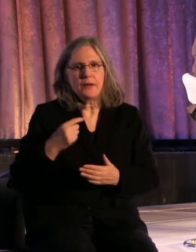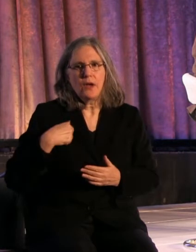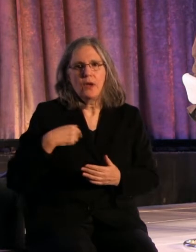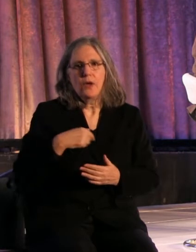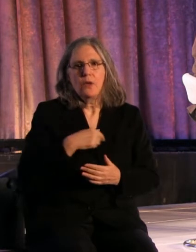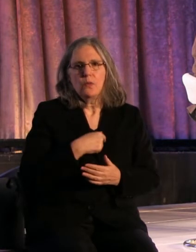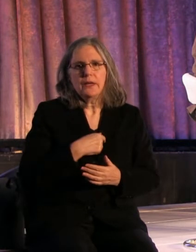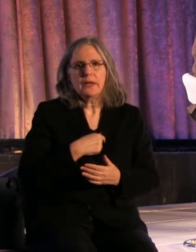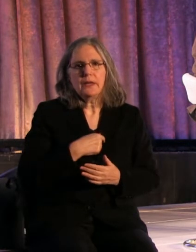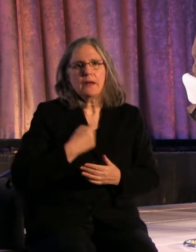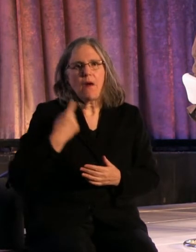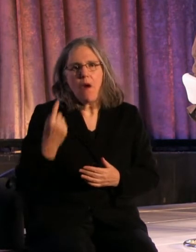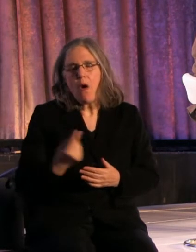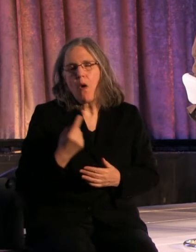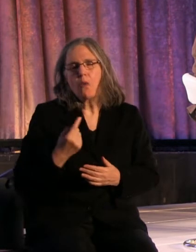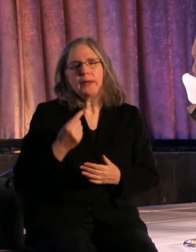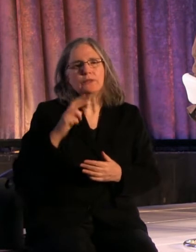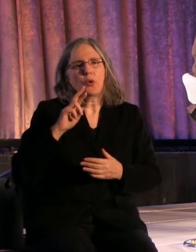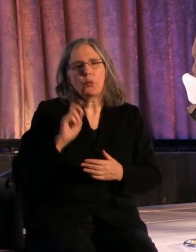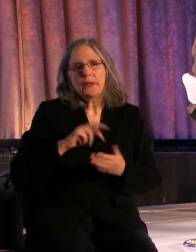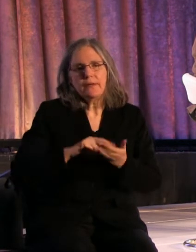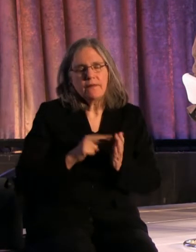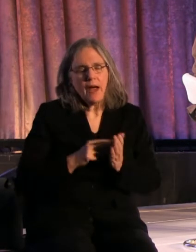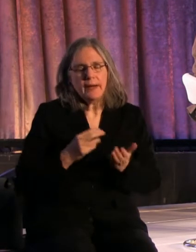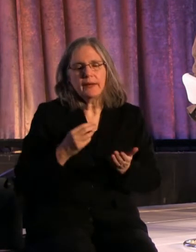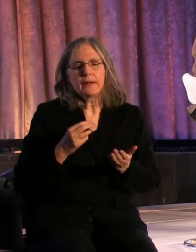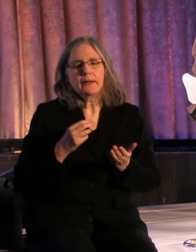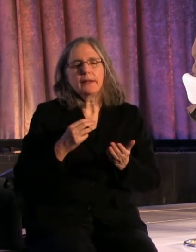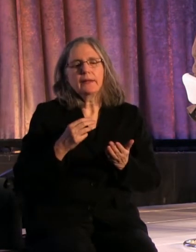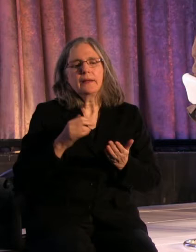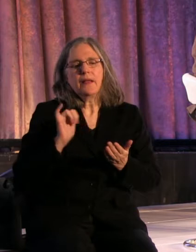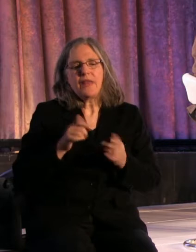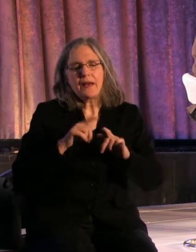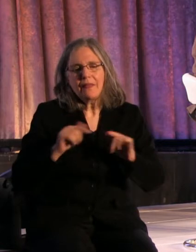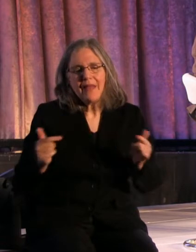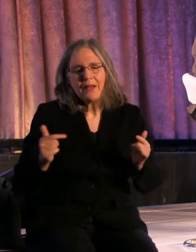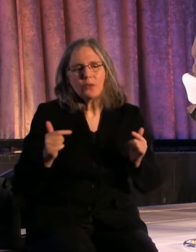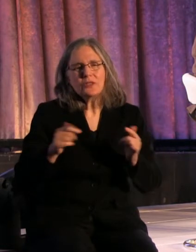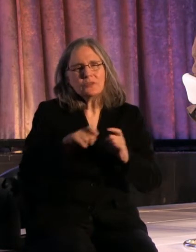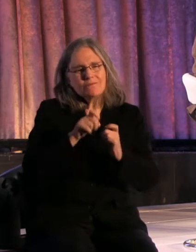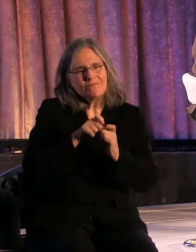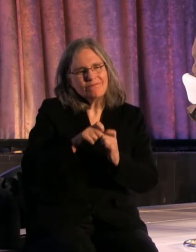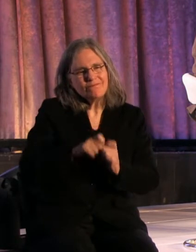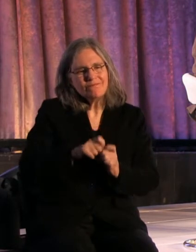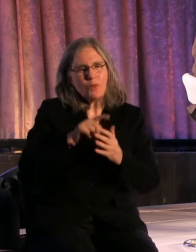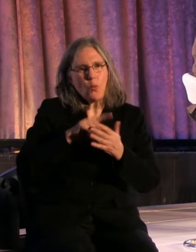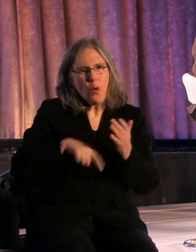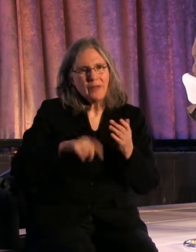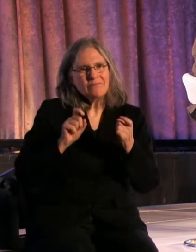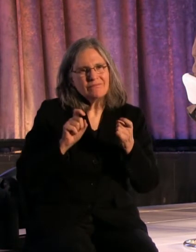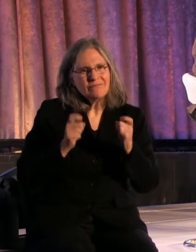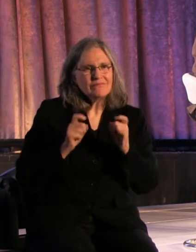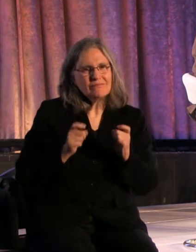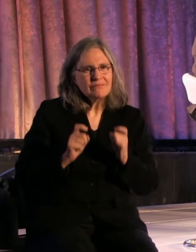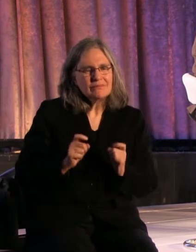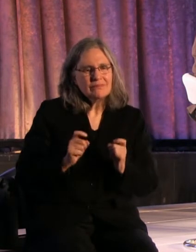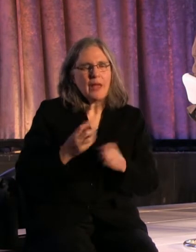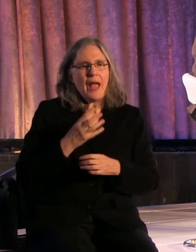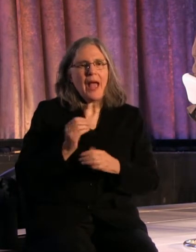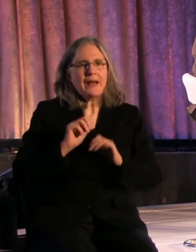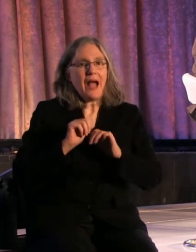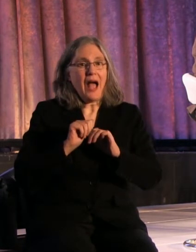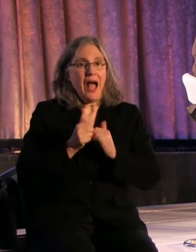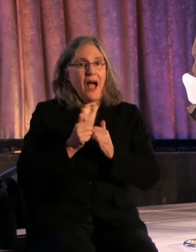redefining and figuring out what that language will be and also how to, like you were saying, entice